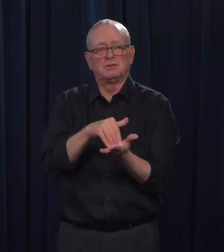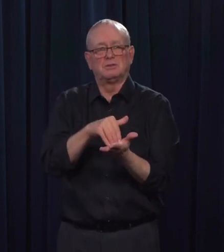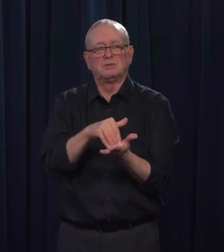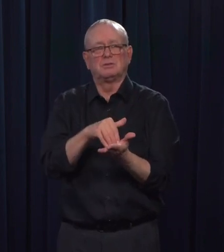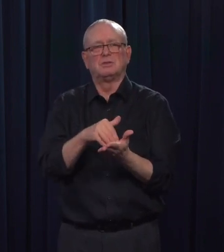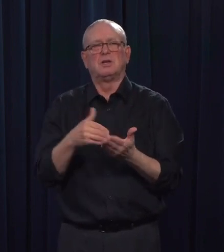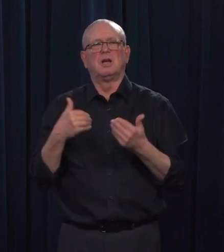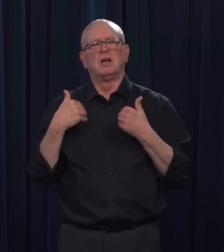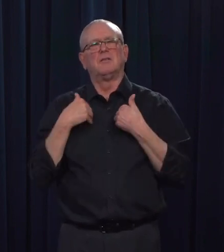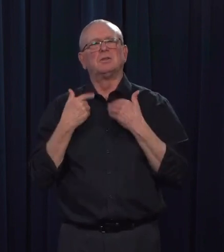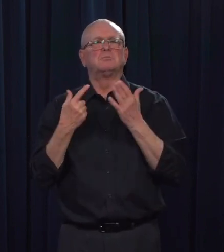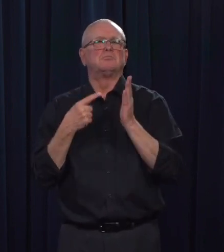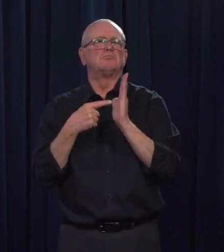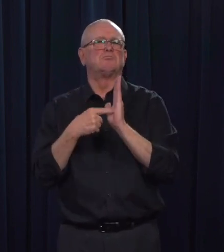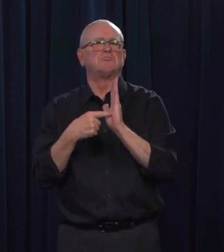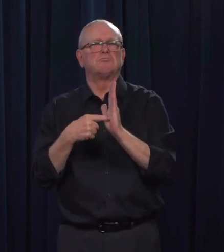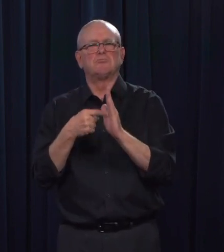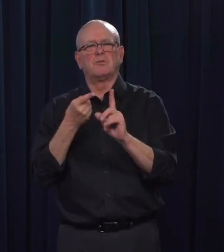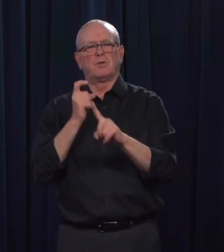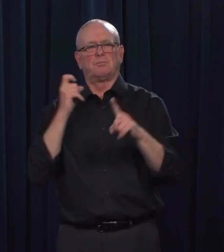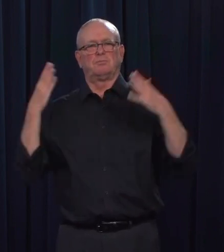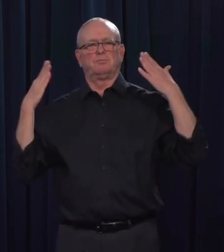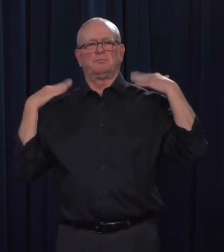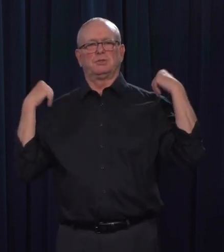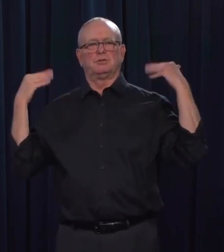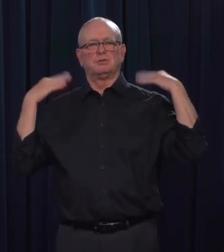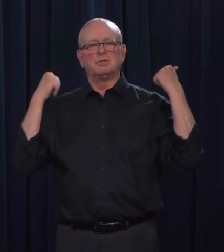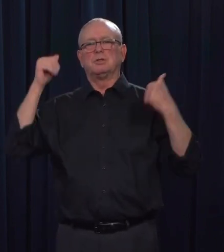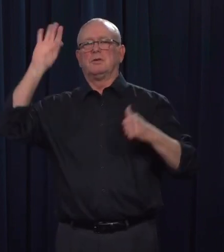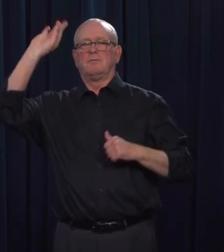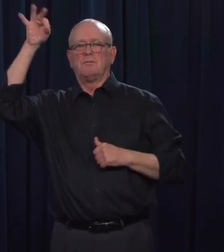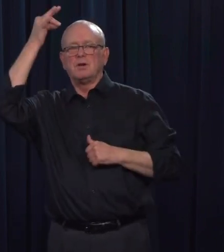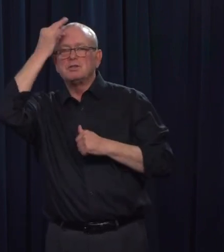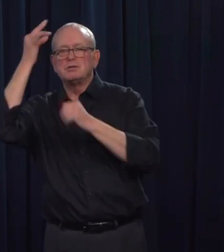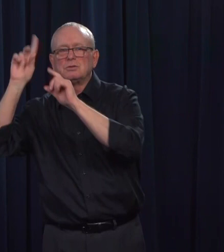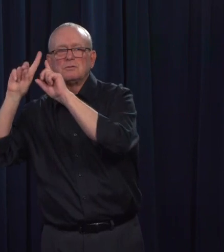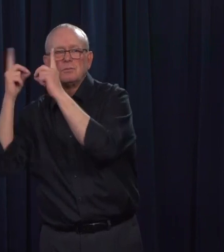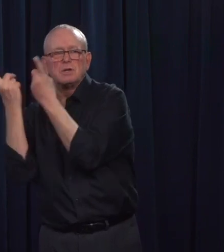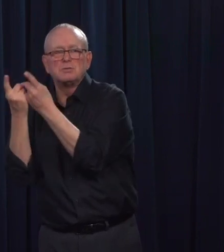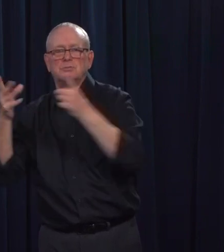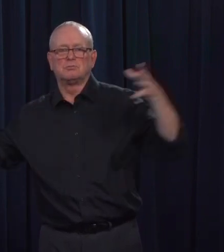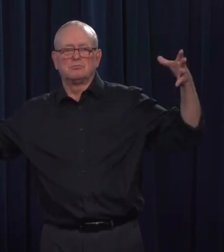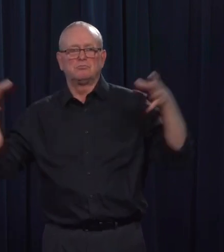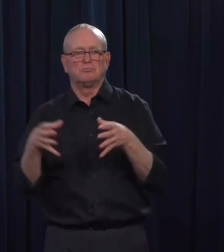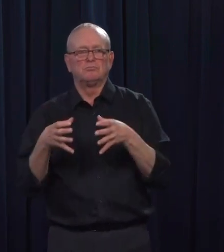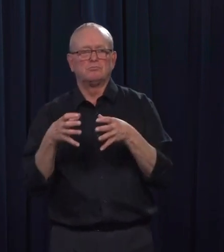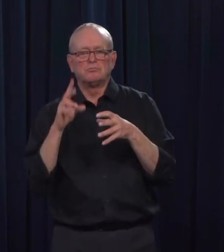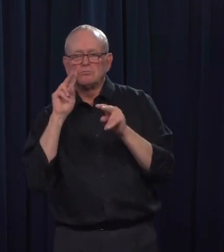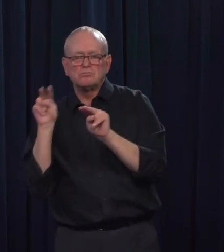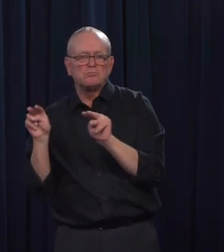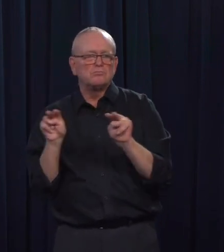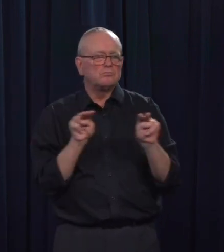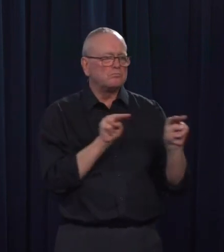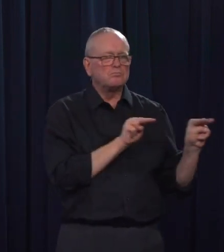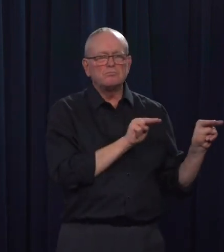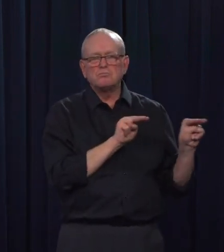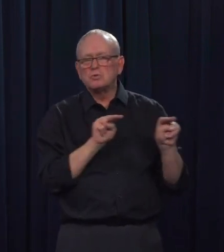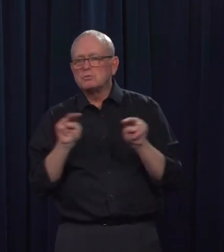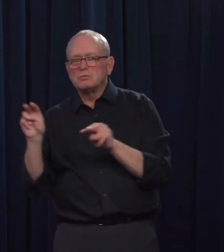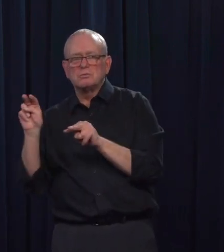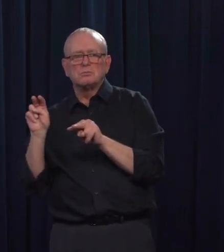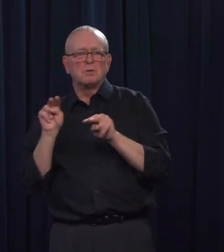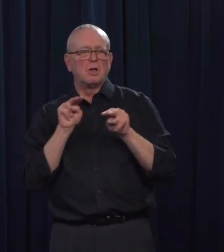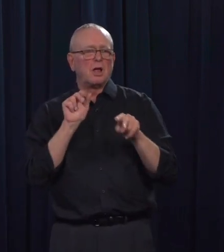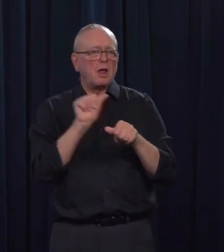departments, and key industries track what is happening across Alberta, as well as in adjacent provinces and